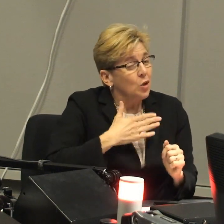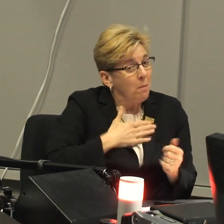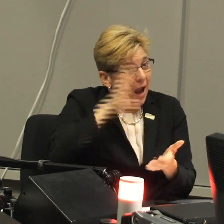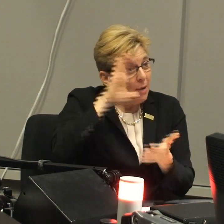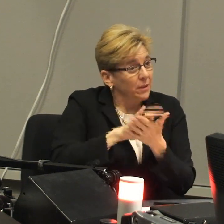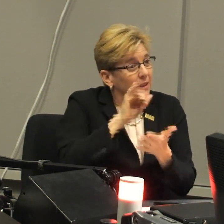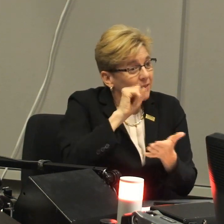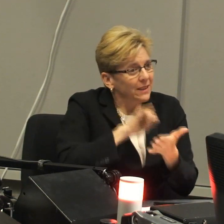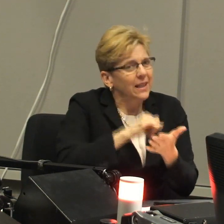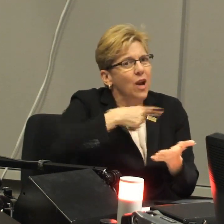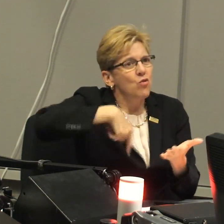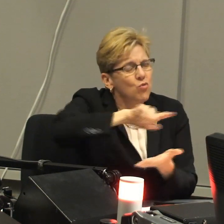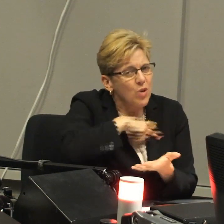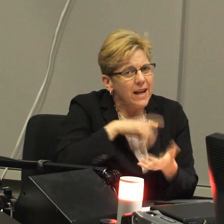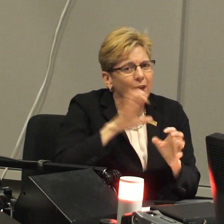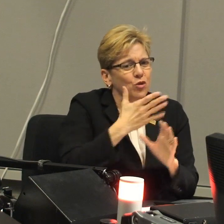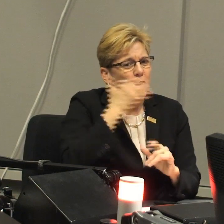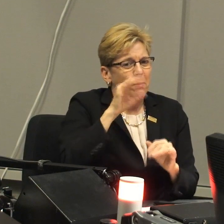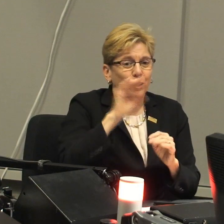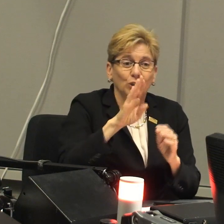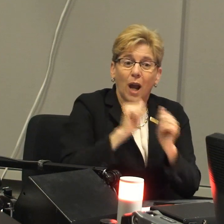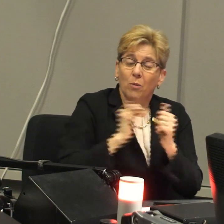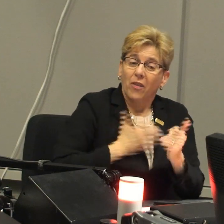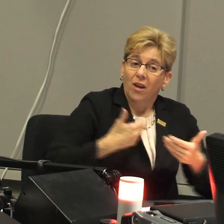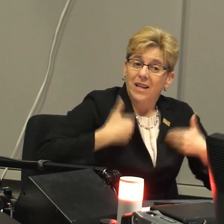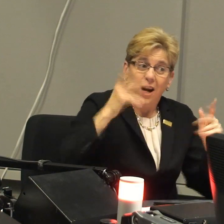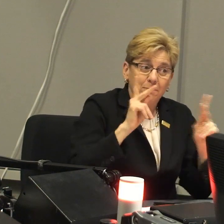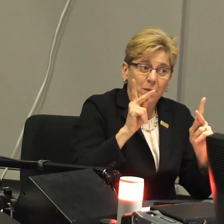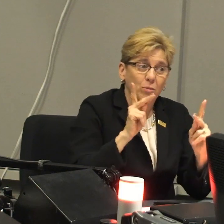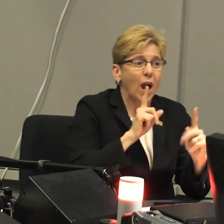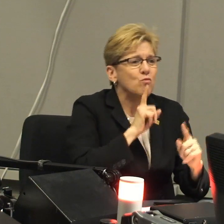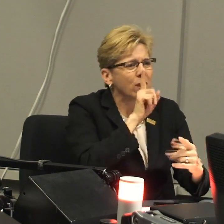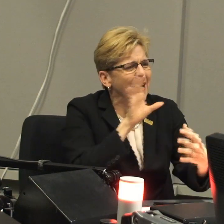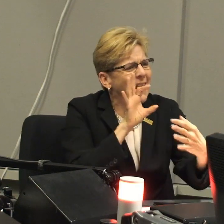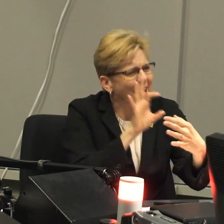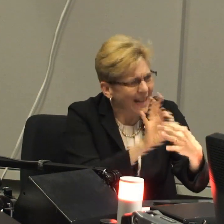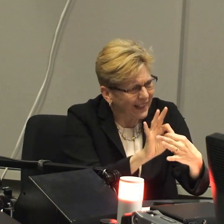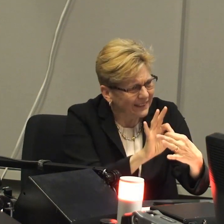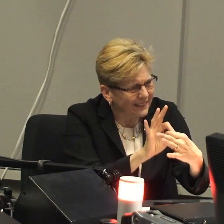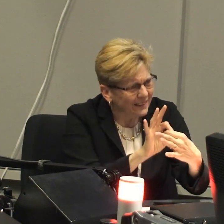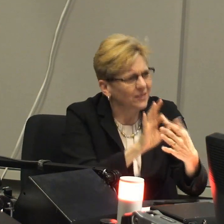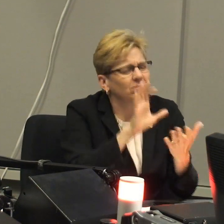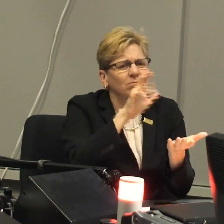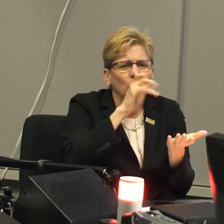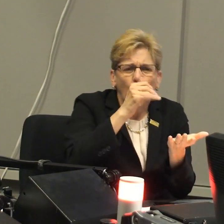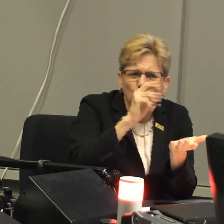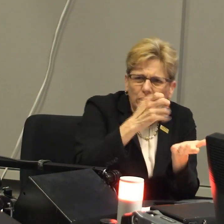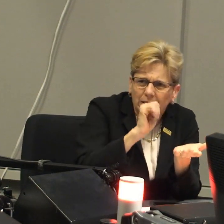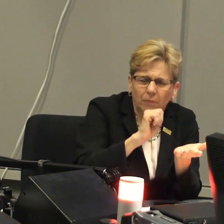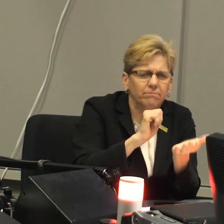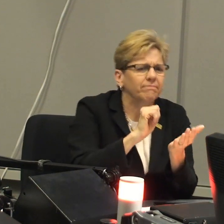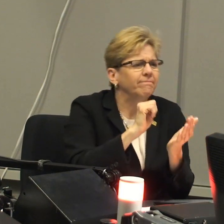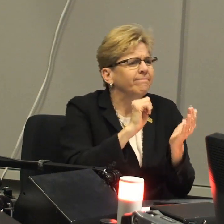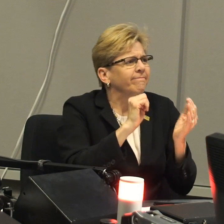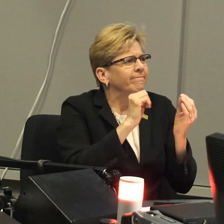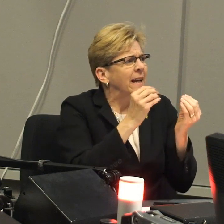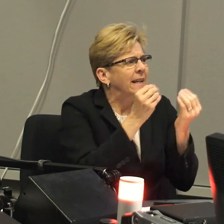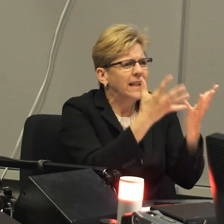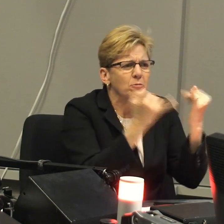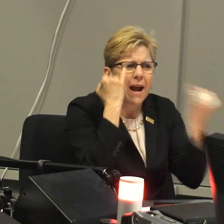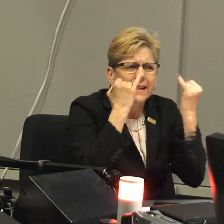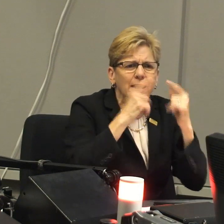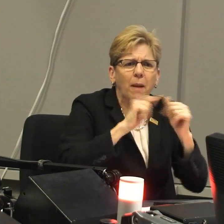with them. And so my belief has been and always is, is that we need to do a better job with our young people at really connecting with them,